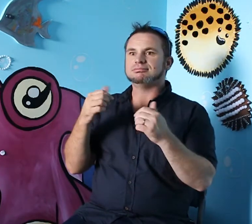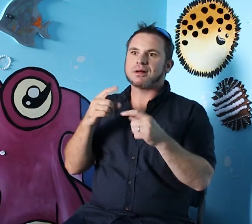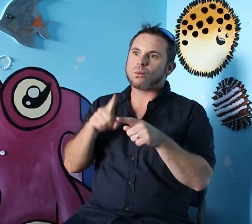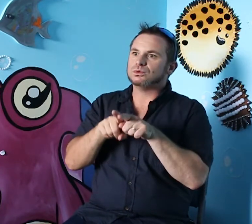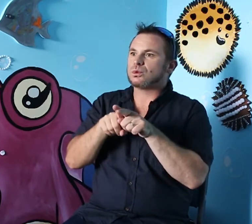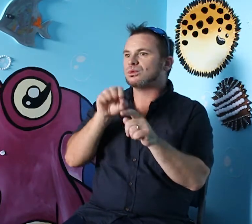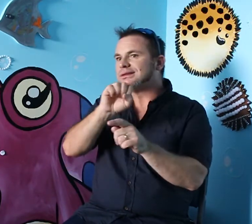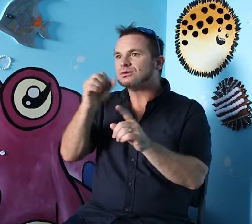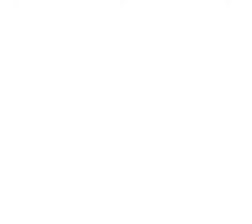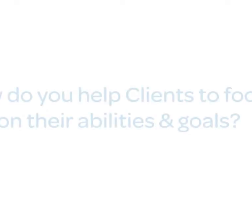their independence.